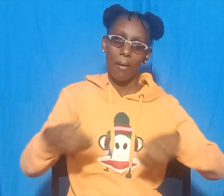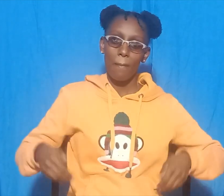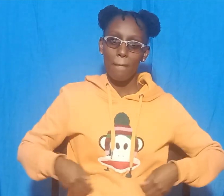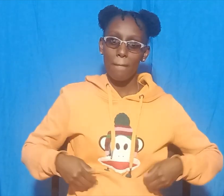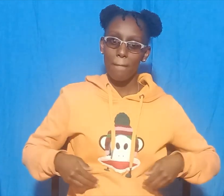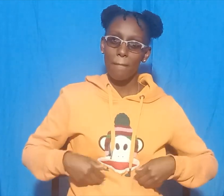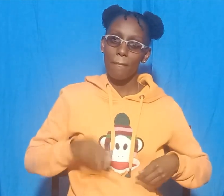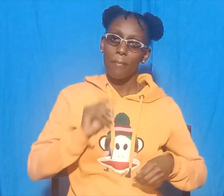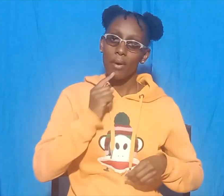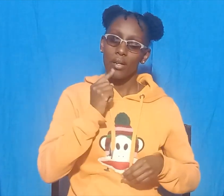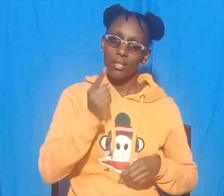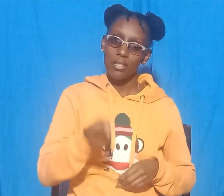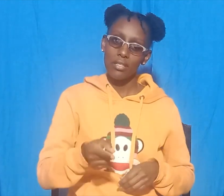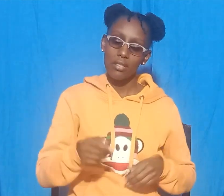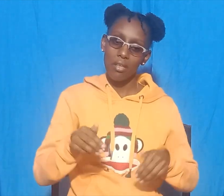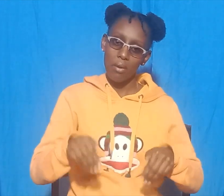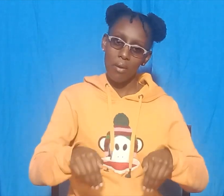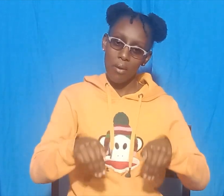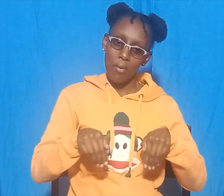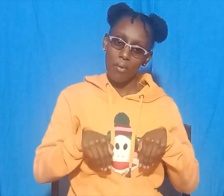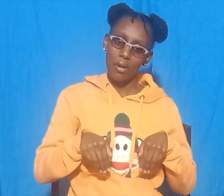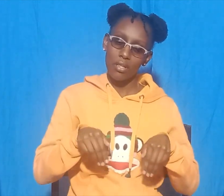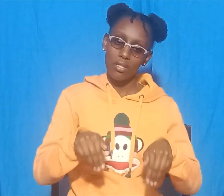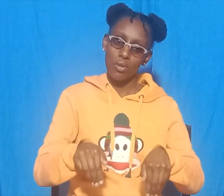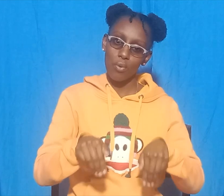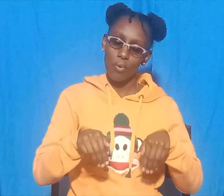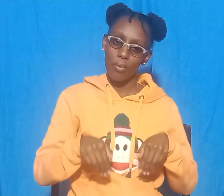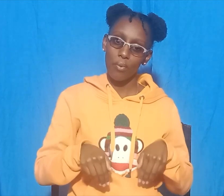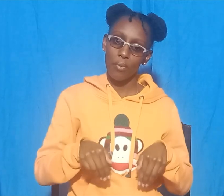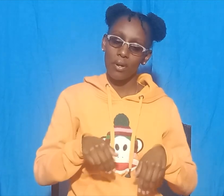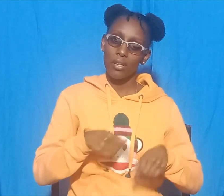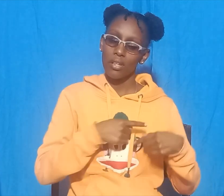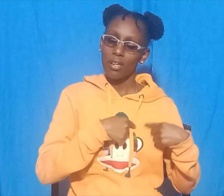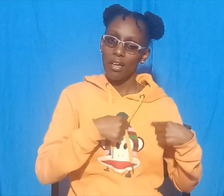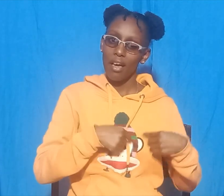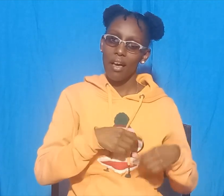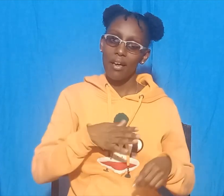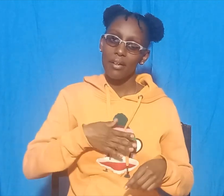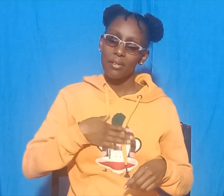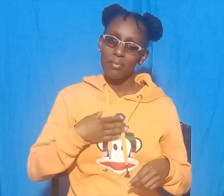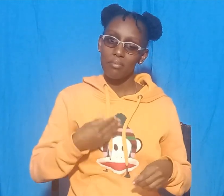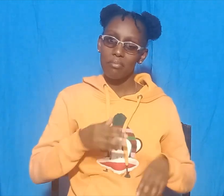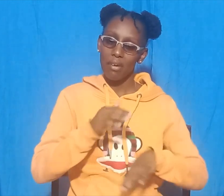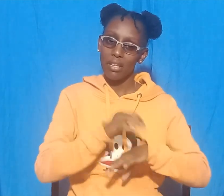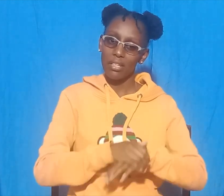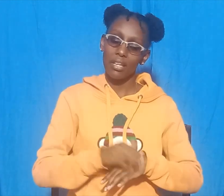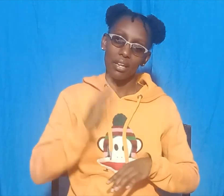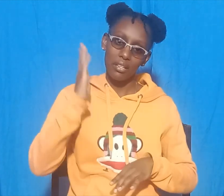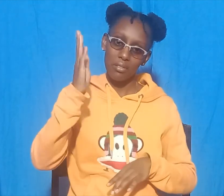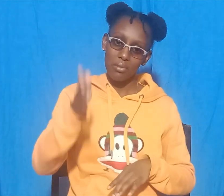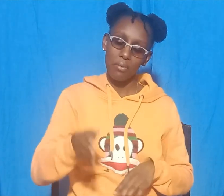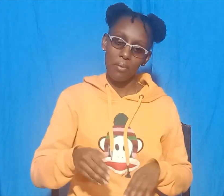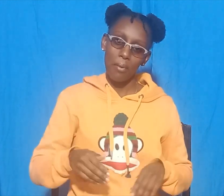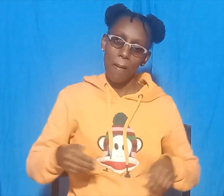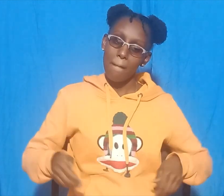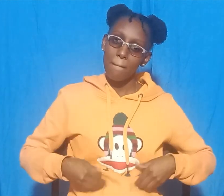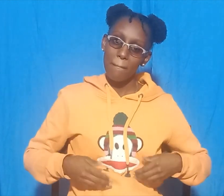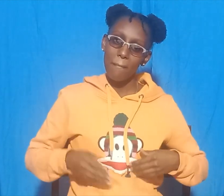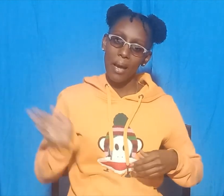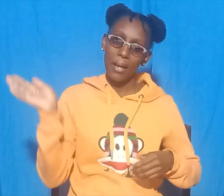Wait for me. Wait for me. I will take my heart. But the monkey did not come back. The